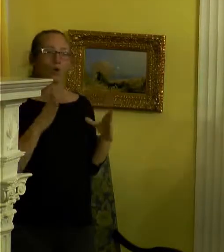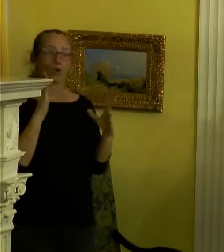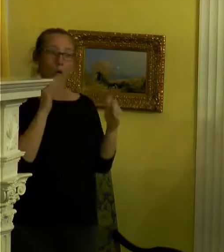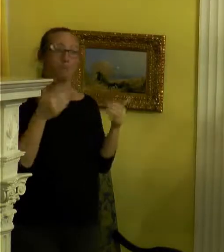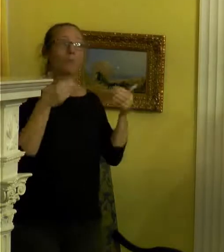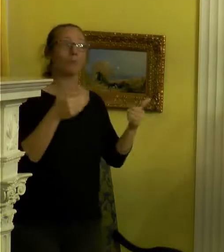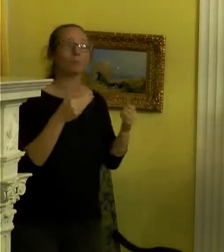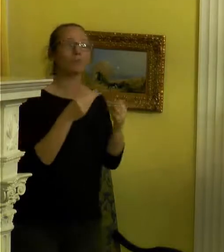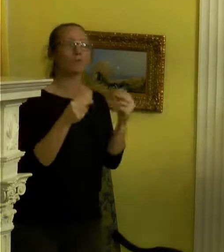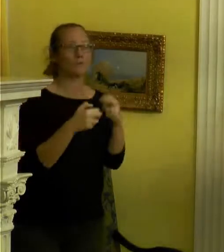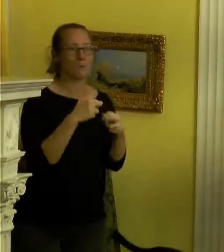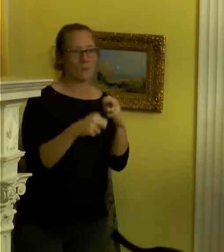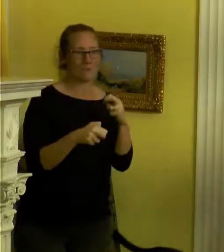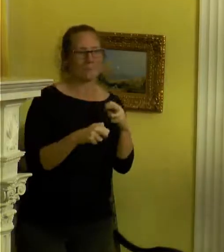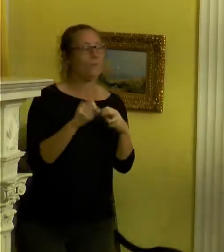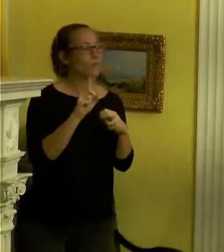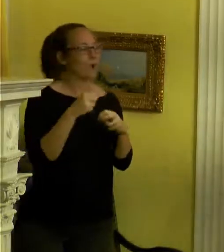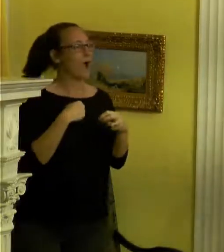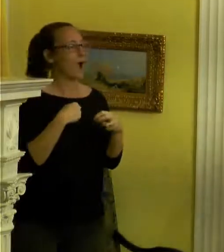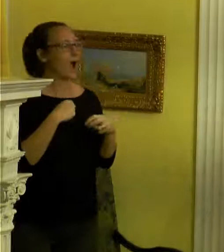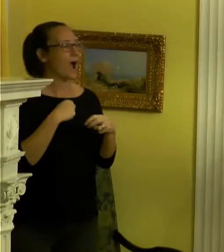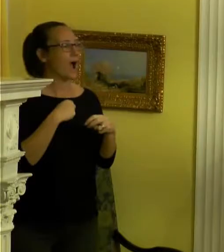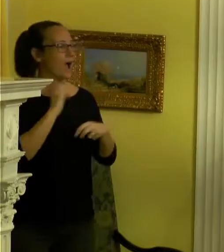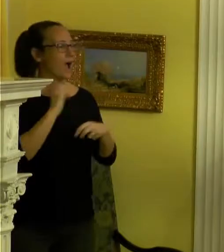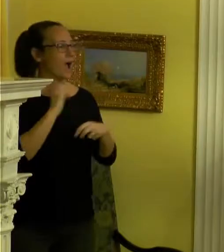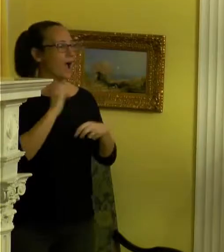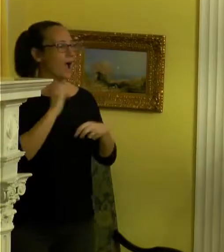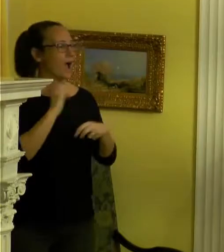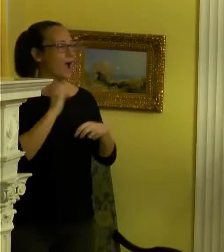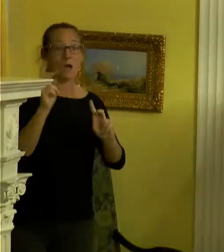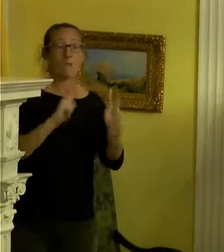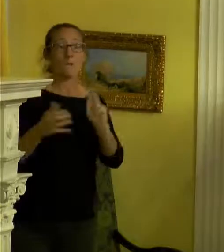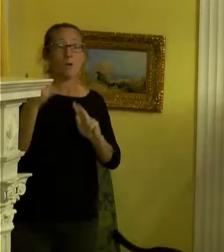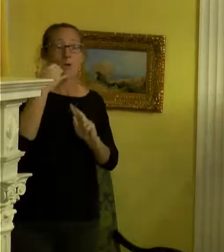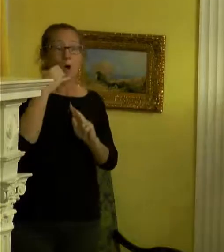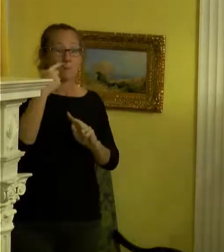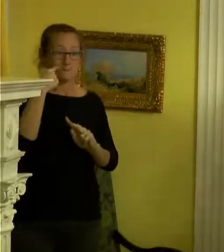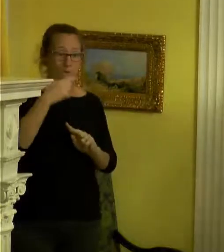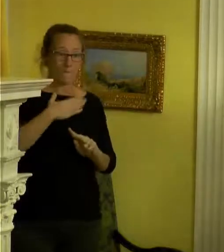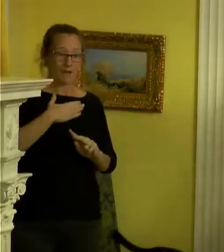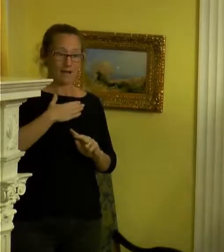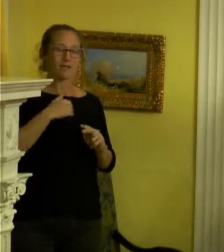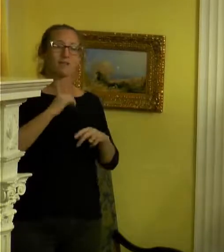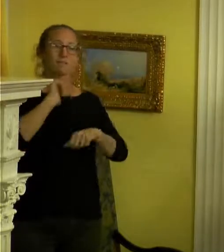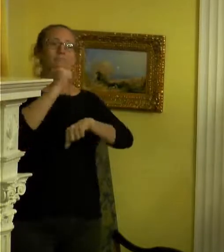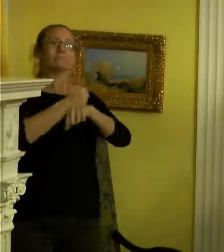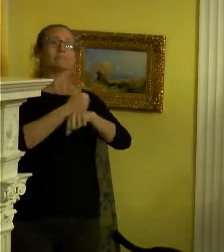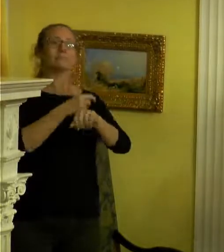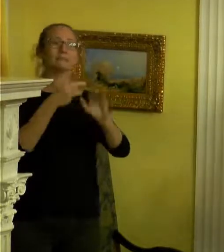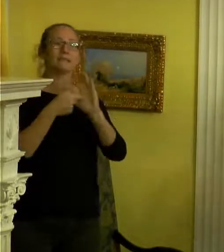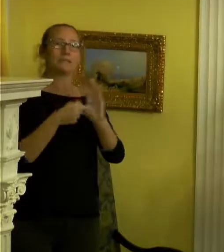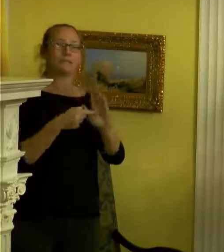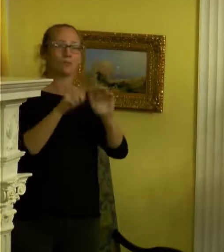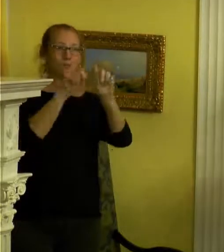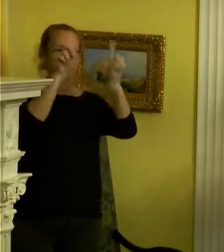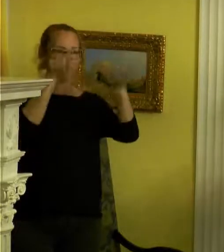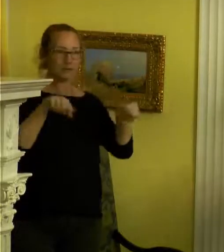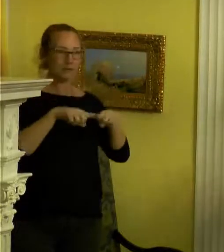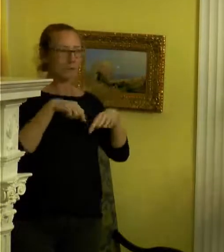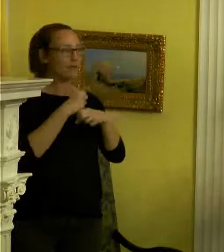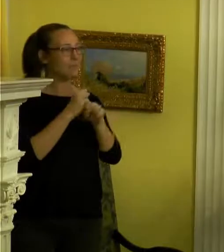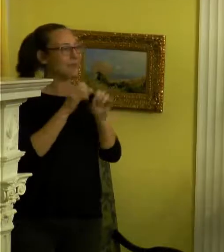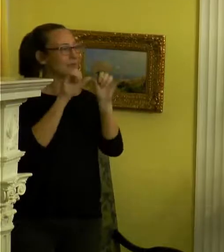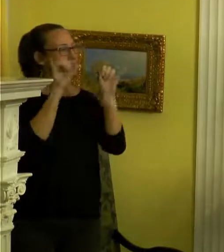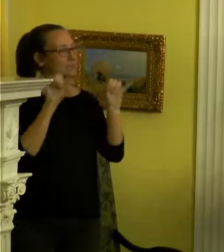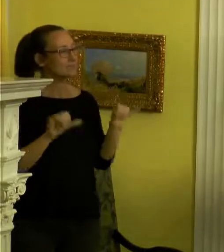problem. So that's where that business came from. Like, people kept calling me for mine, so I created a template. And I created a system to